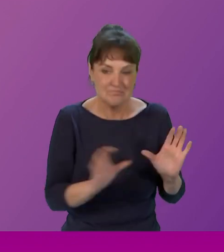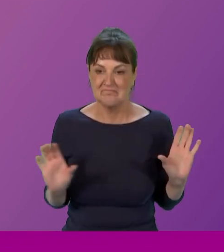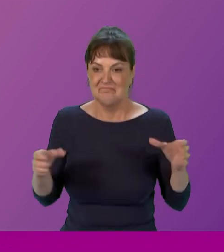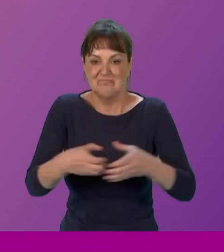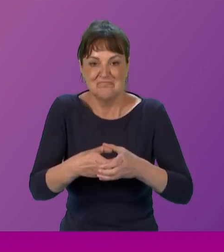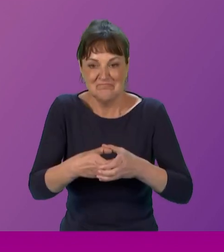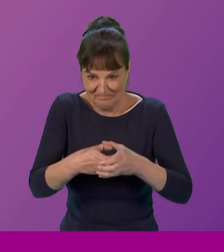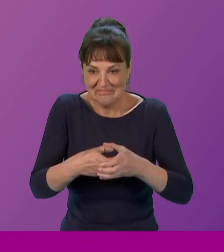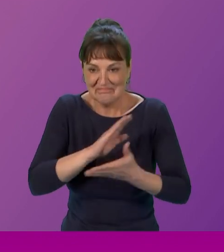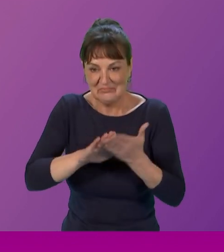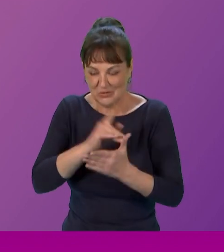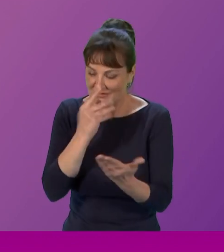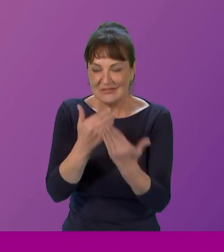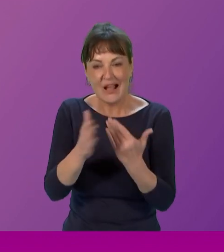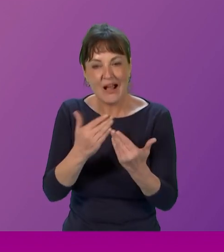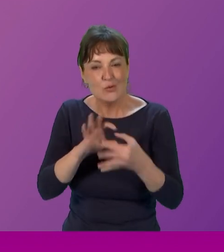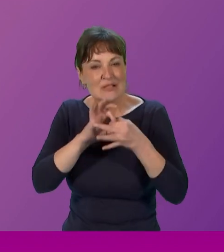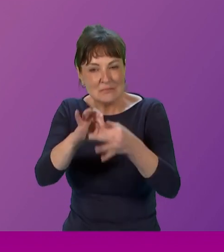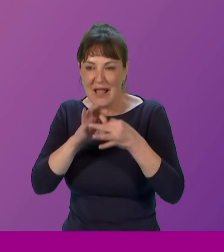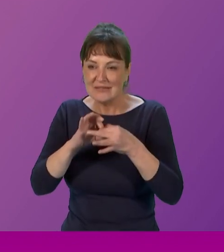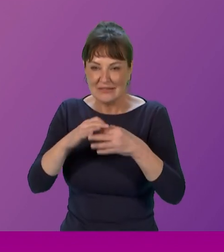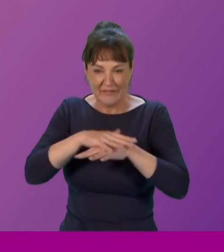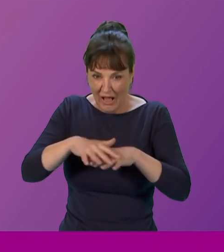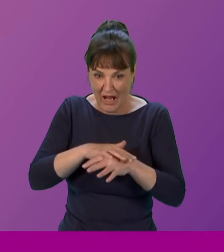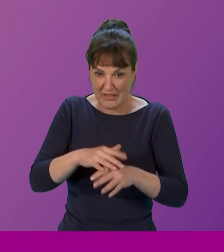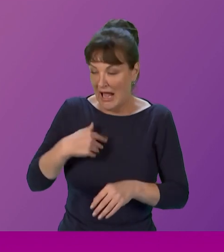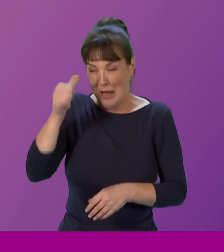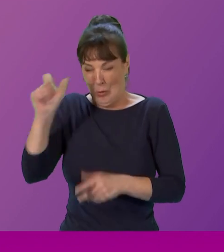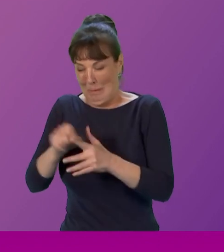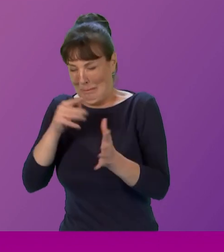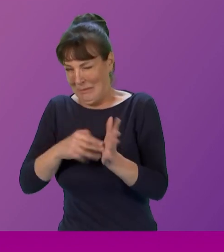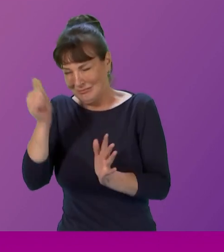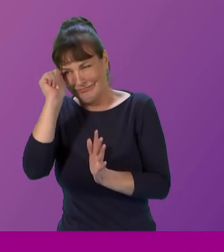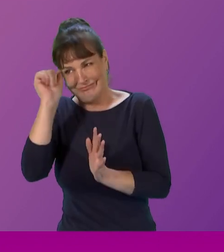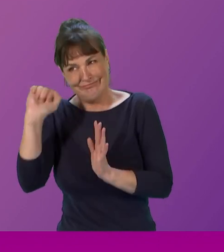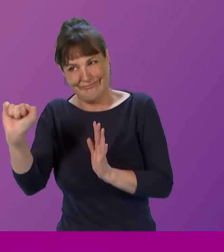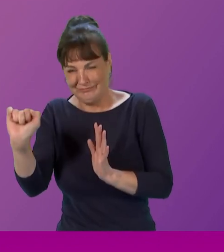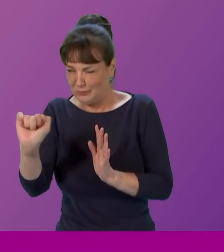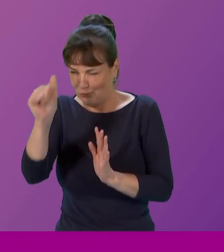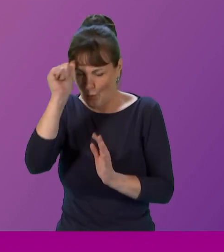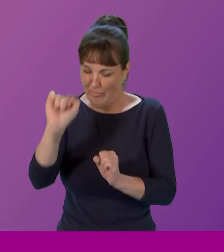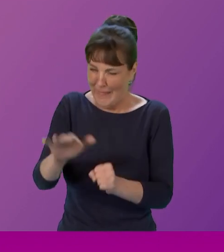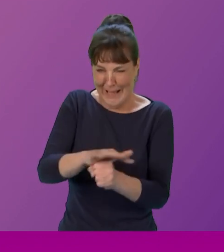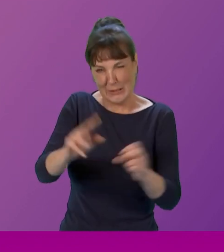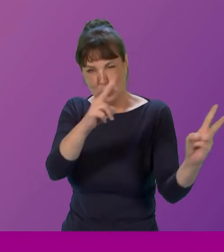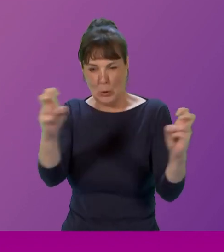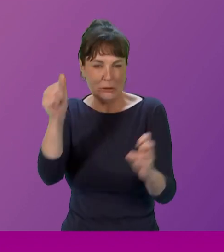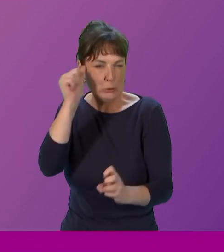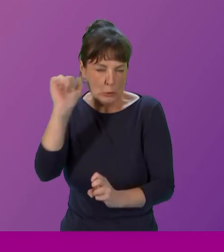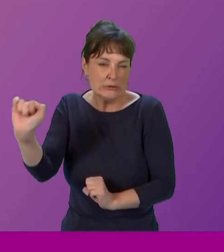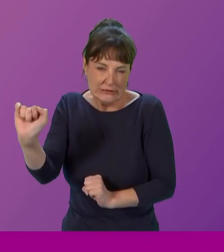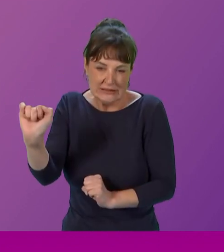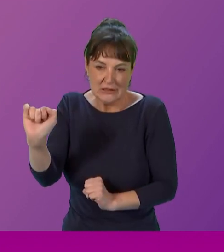And I'm sure with, with Pam and Pam's, um, knowledge, um, across this, this area, um, that she'll have all groups in society,